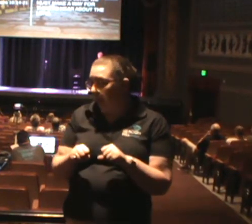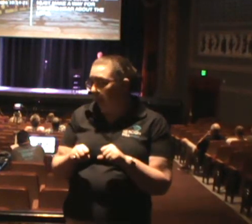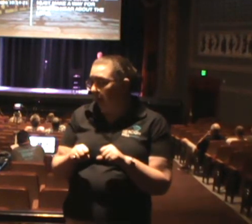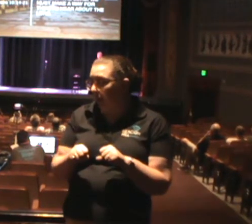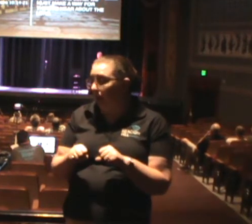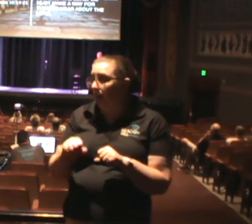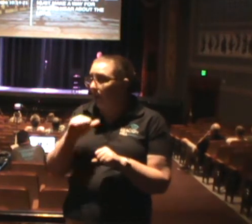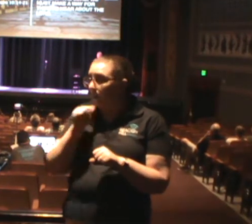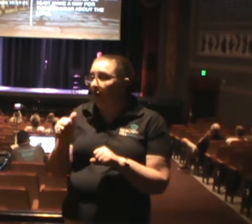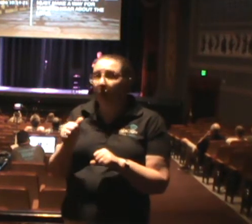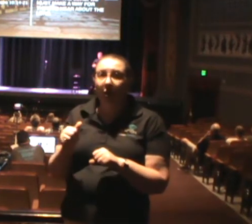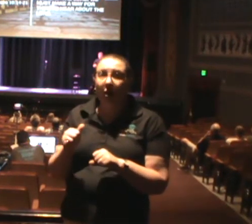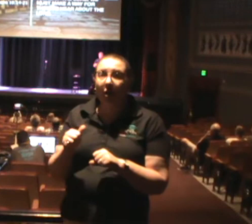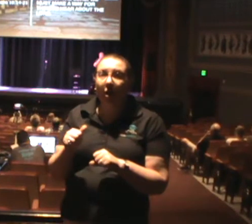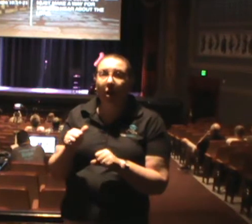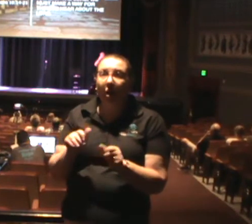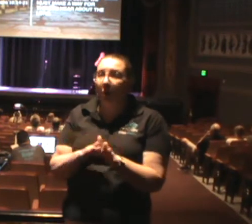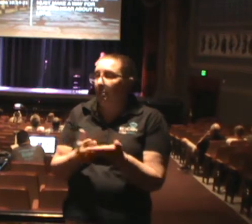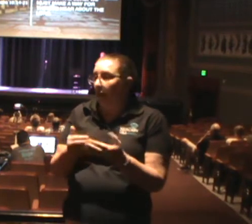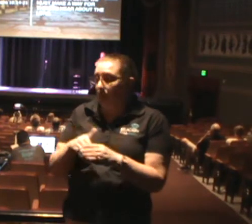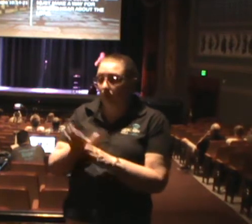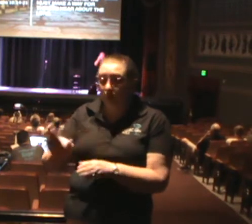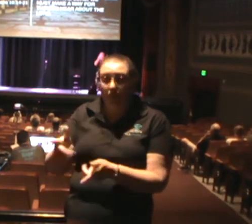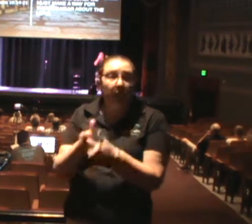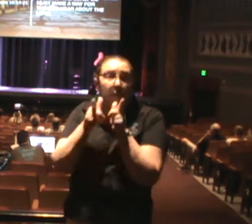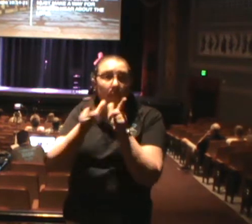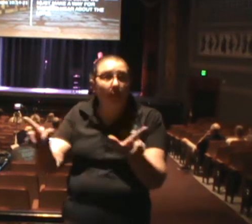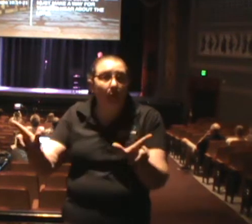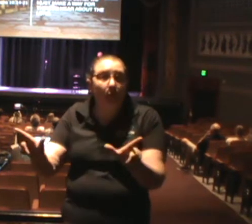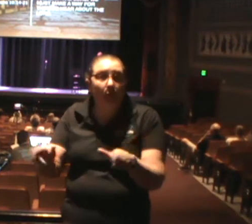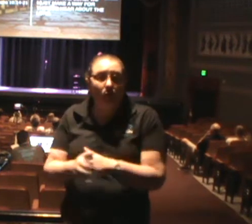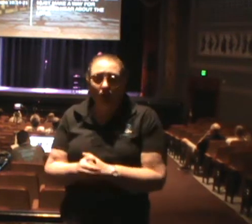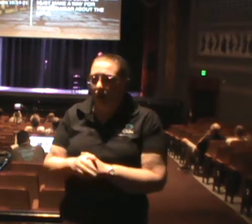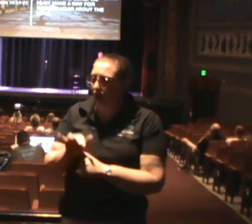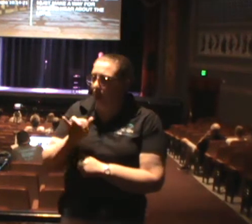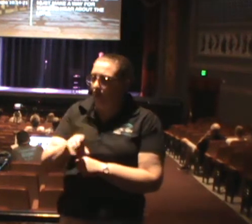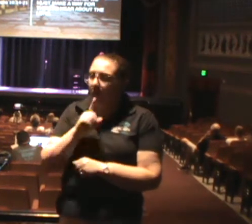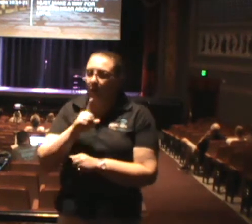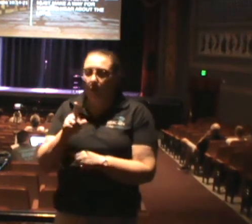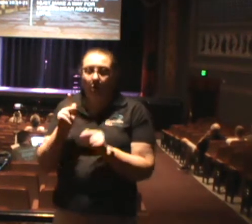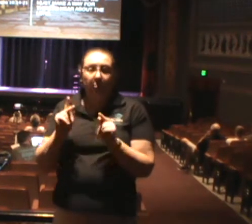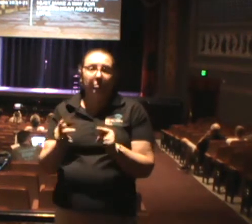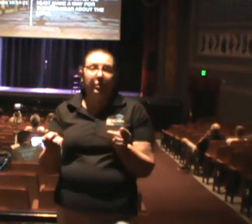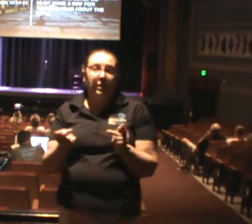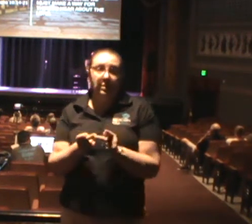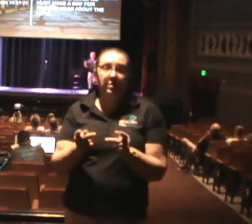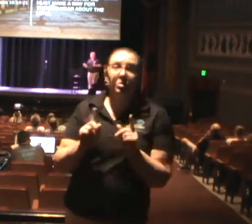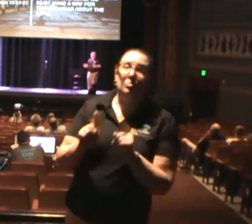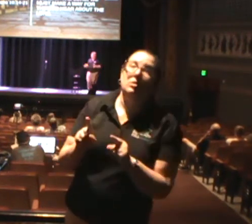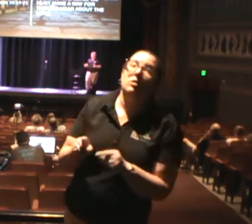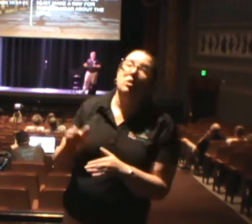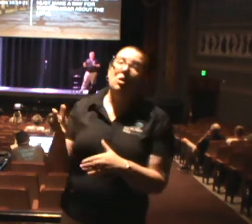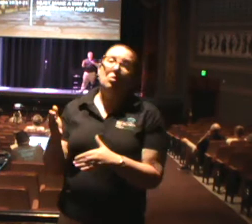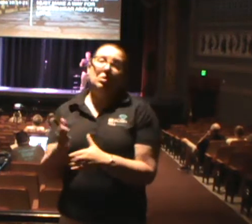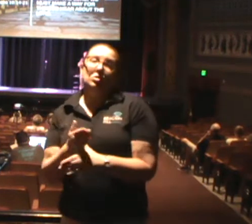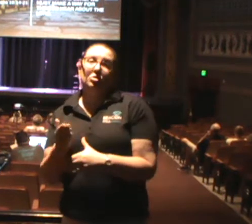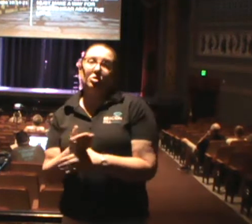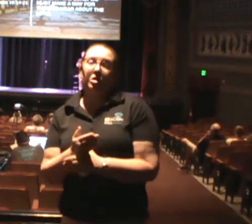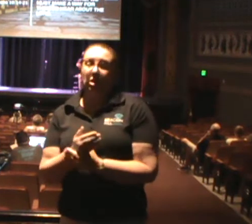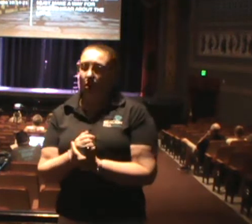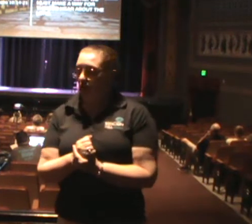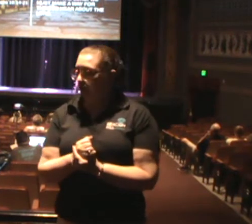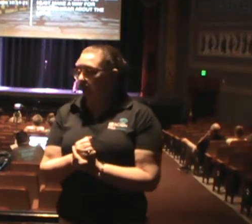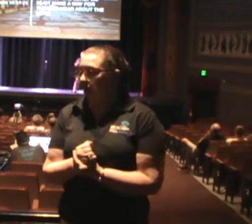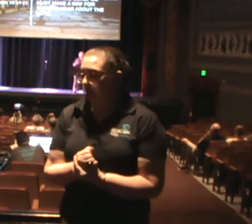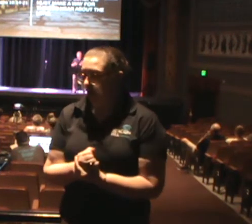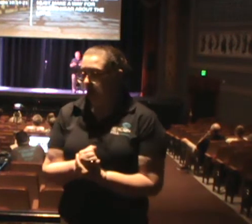in their language. You know, there are places where we can get God's Word in their hand, but because of so many different languages, they don't